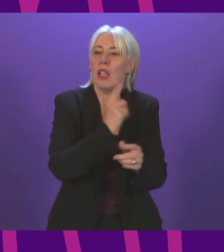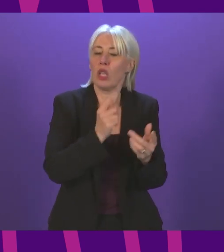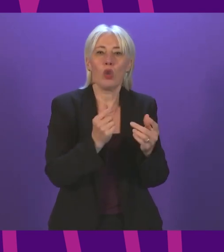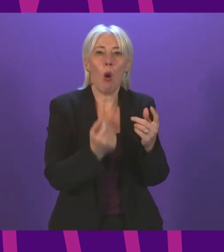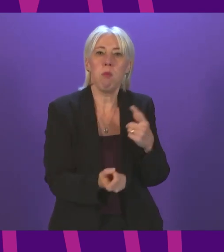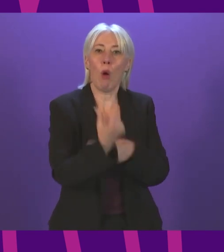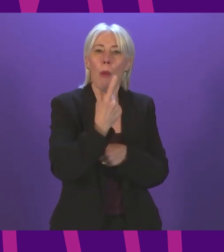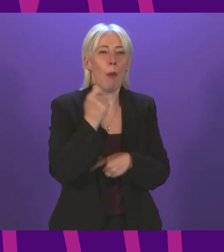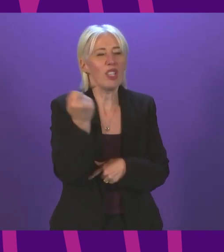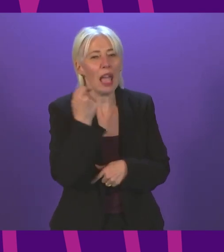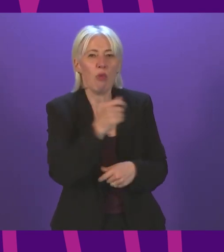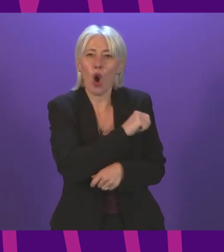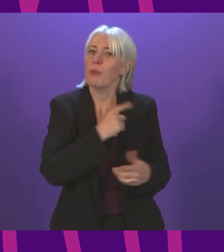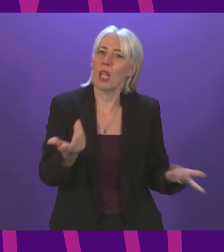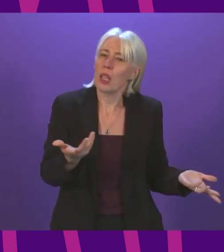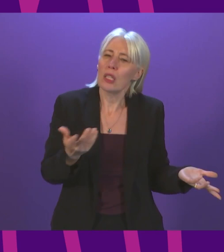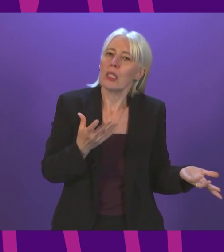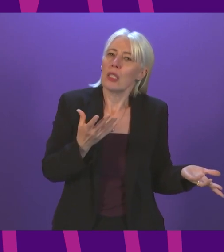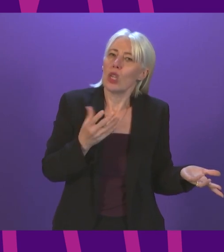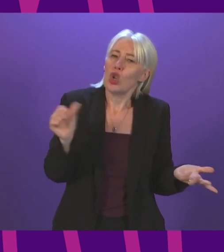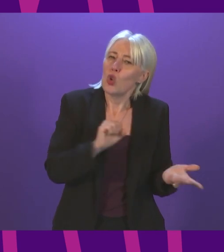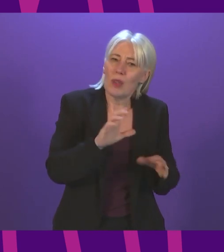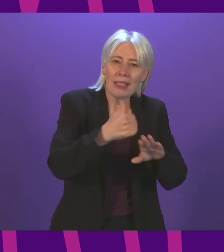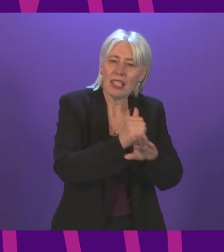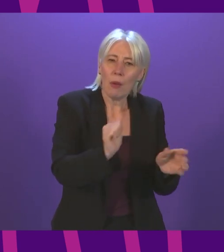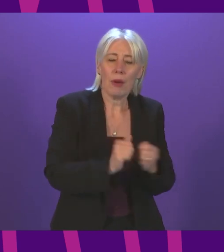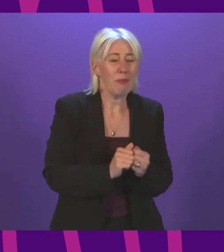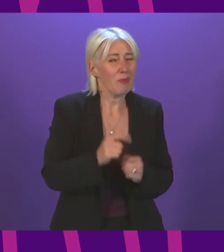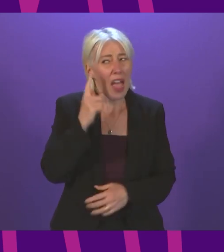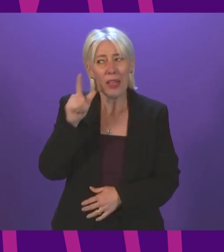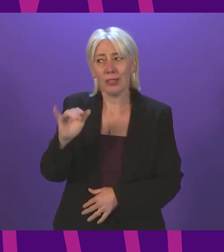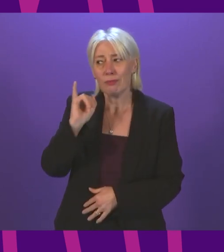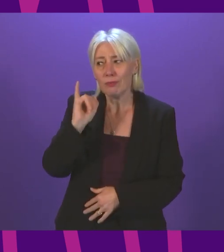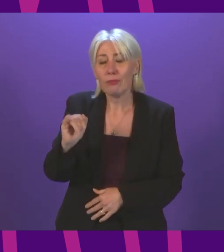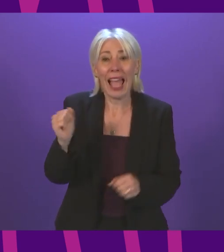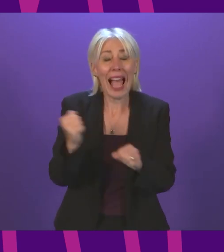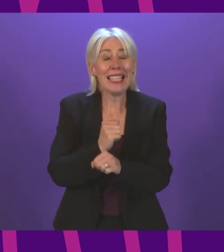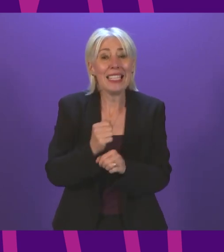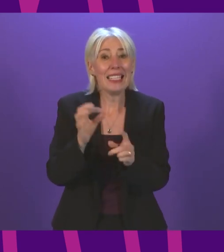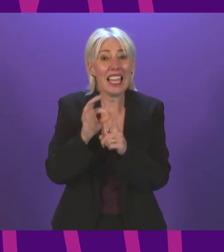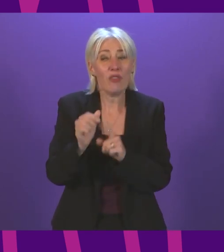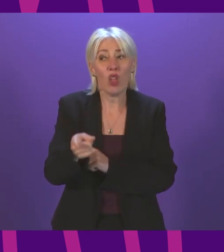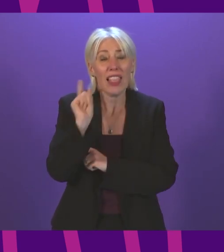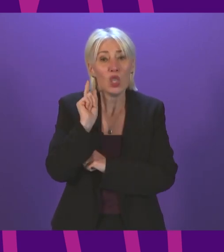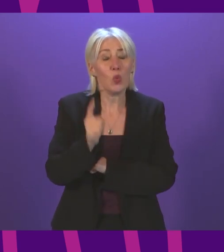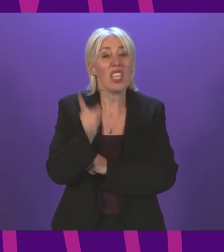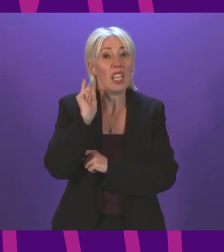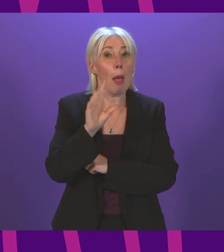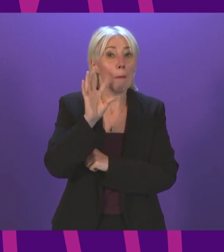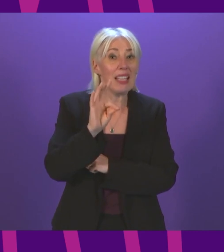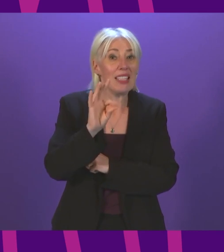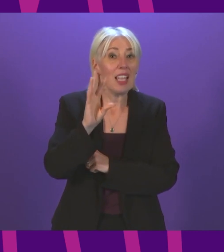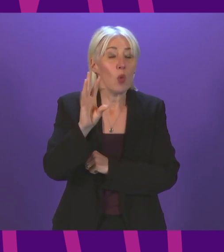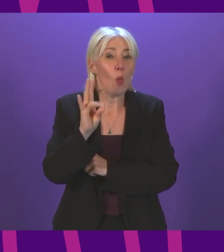Ms Bailey, I mean, she's incorrect and she may want to go back and correct the record. You know, I did interviews last week on Monday, Wednesday, Friday and Sunday.